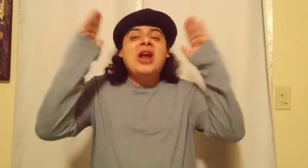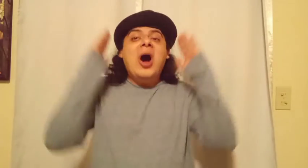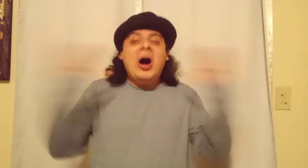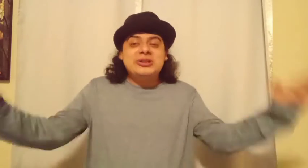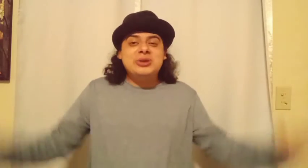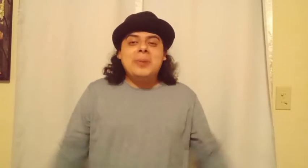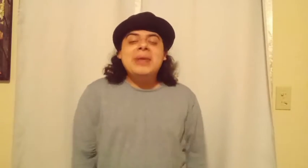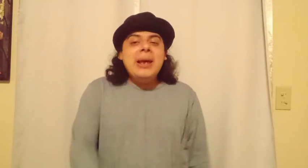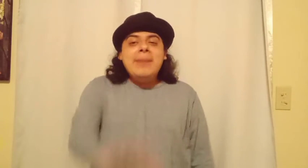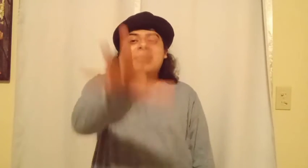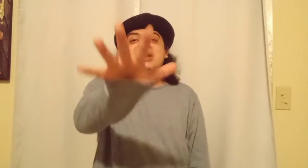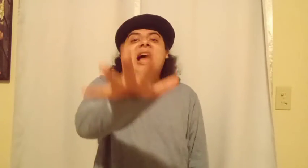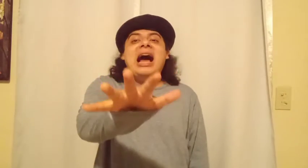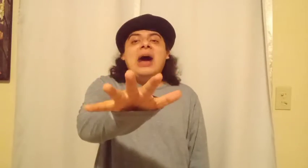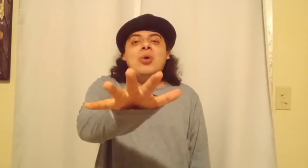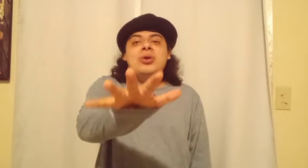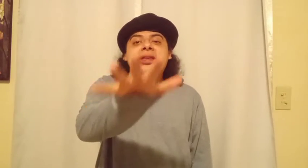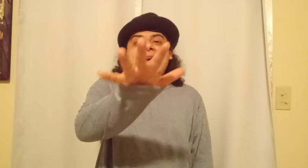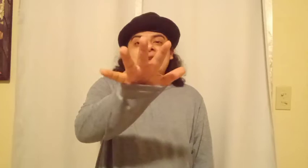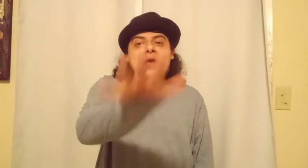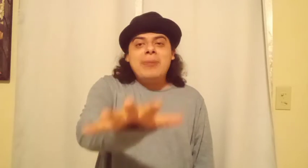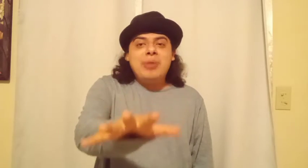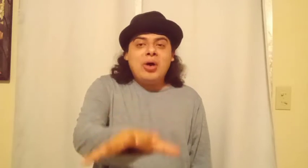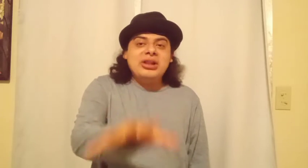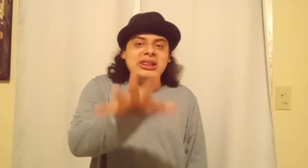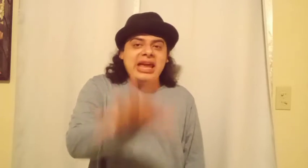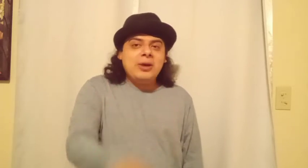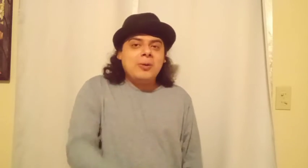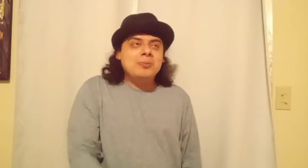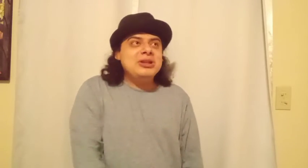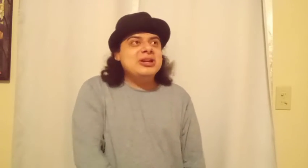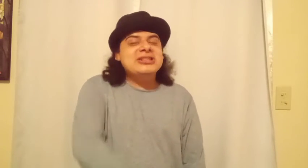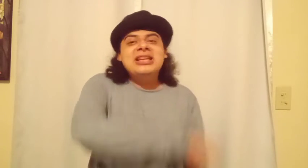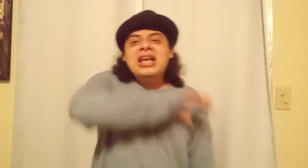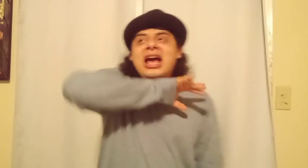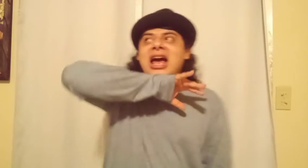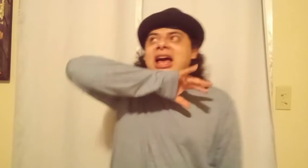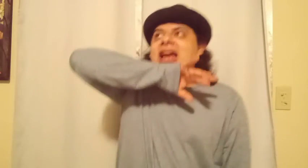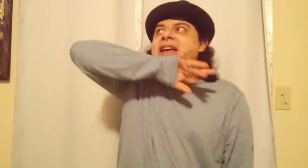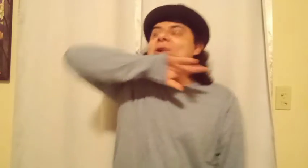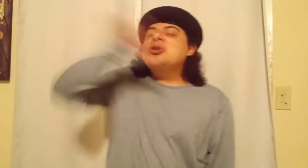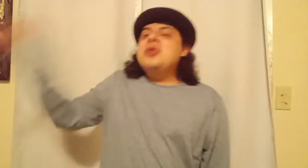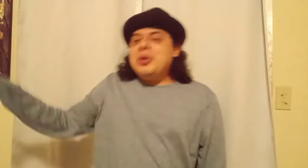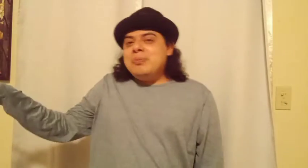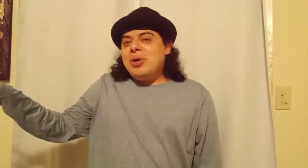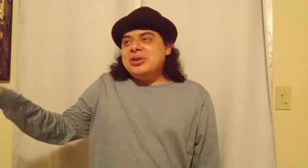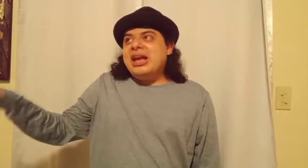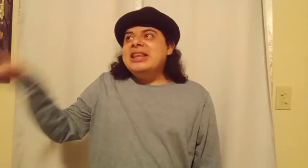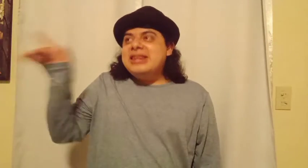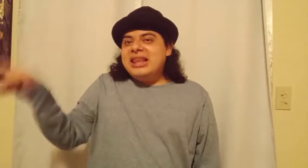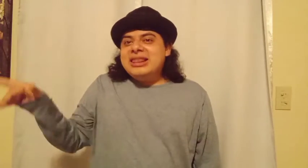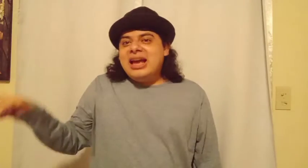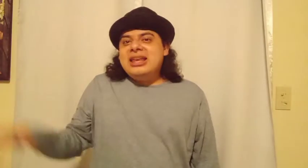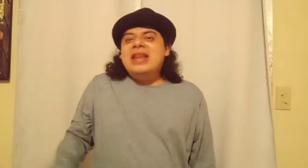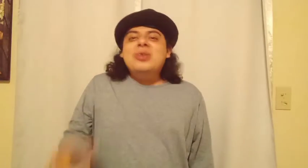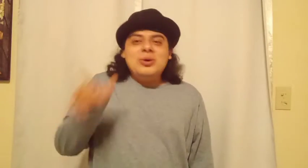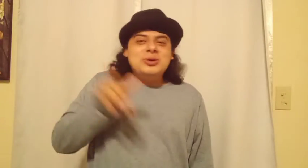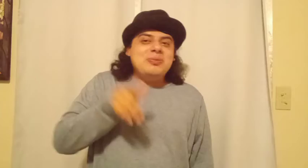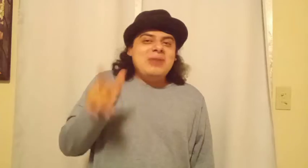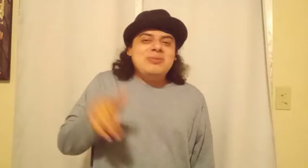awesome. But I will get to that part later. Because here's another part that I did like and also made